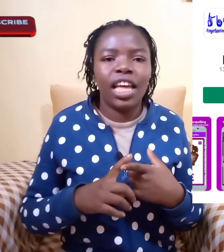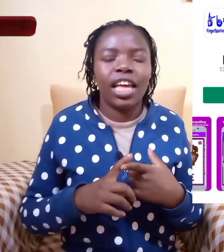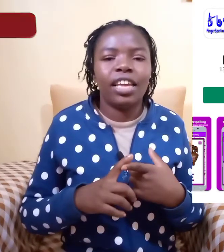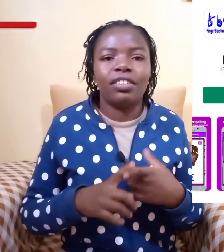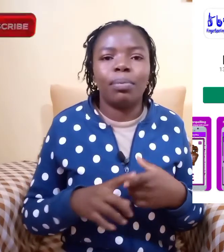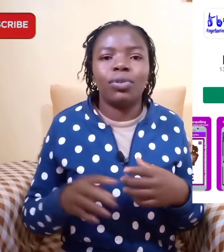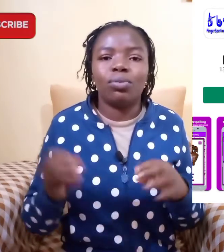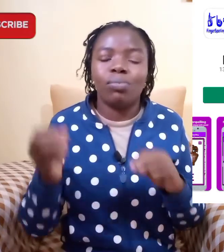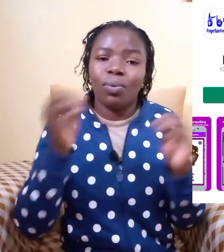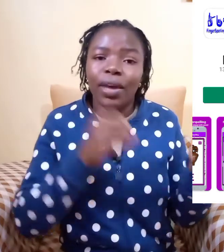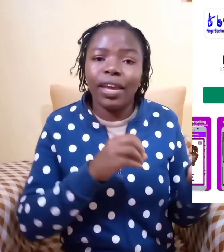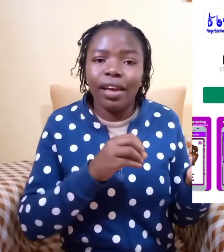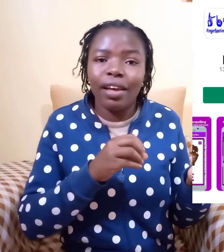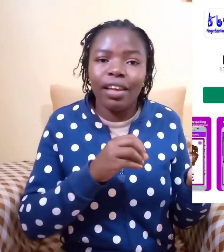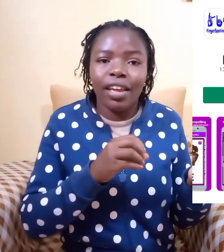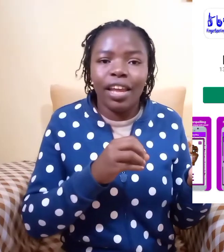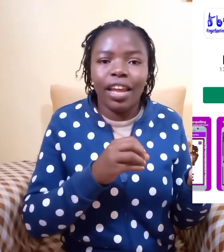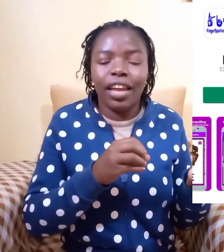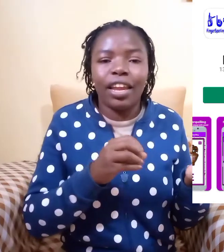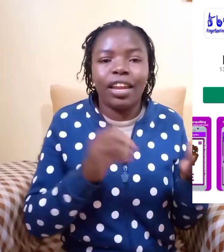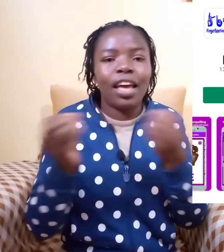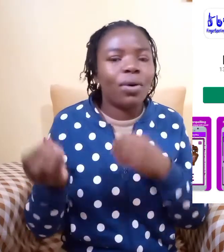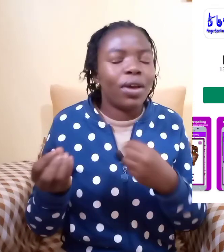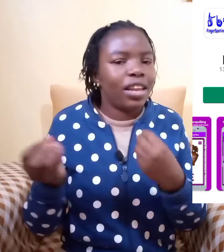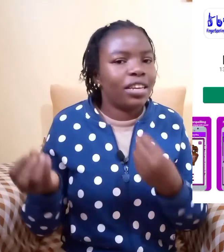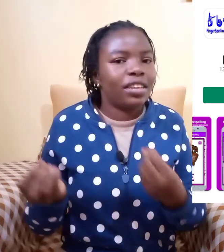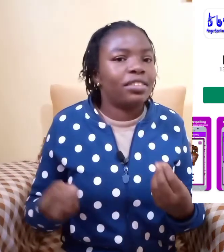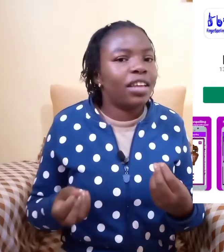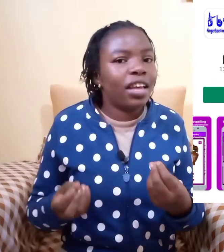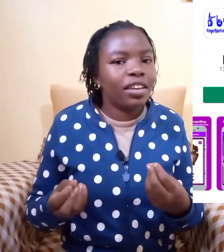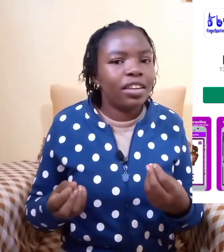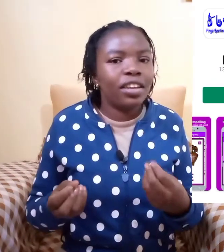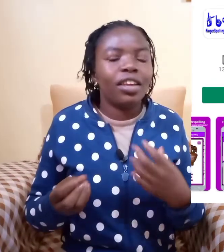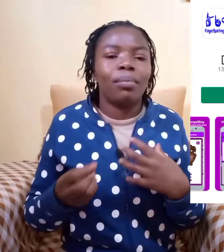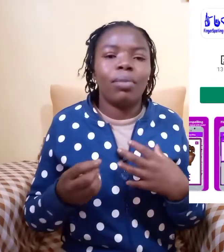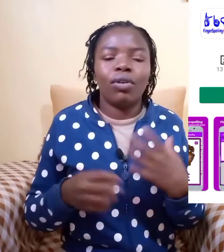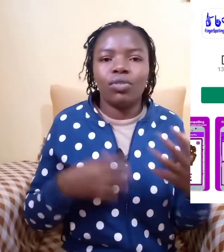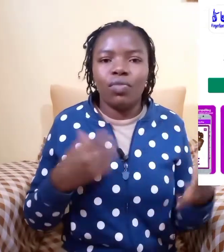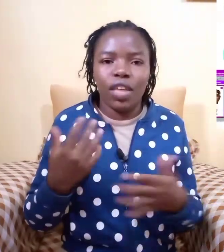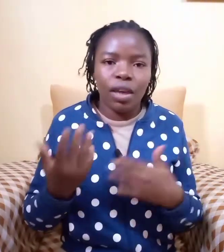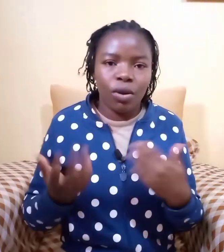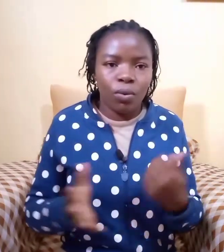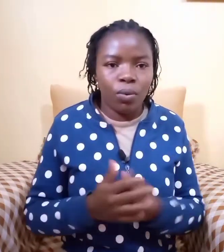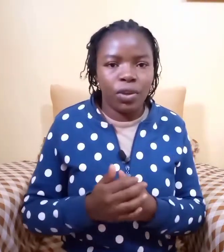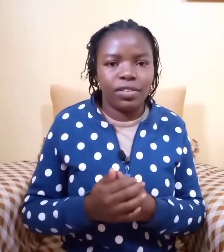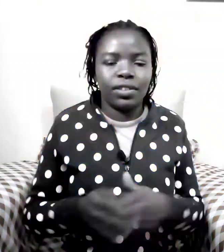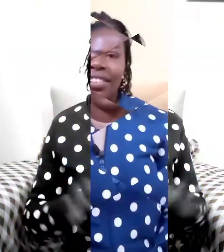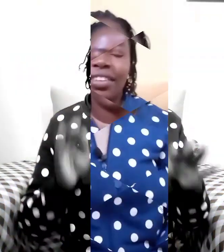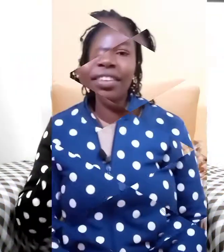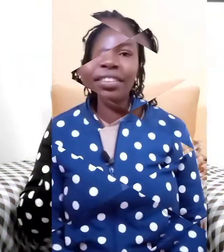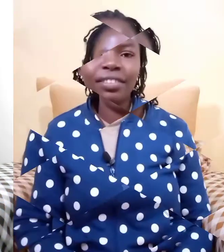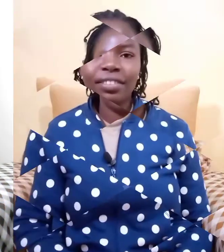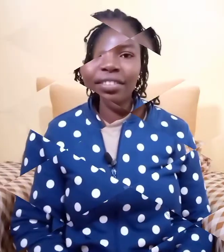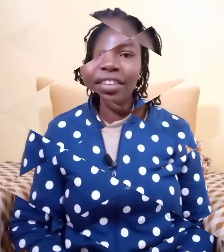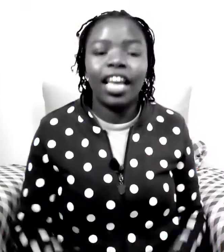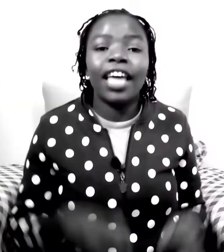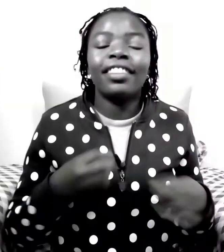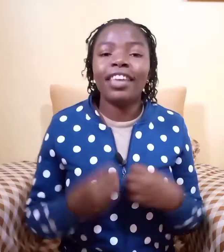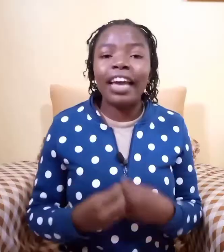is supposed to be where and how a letter is signed because of the quiz there